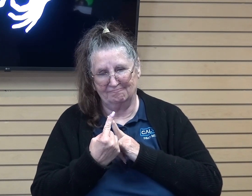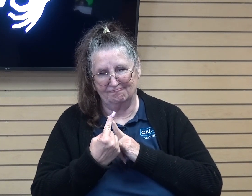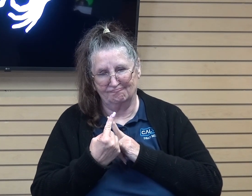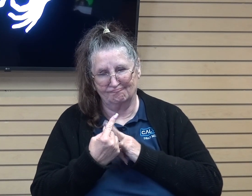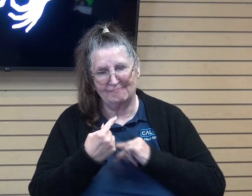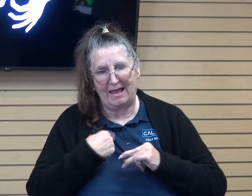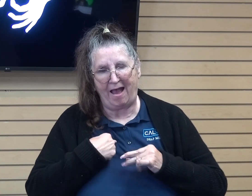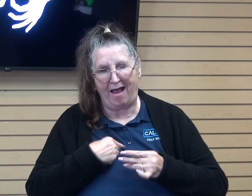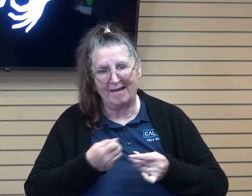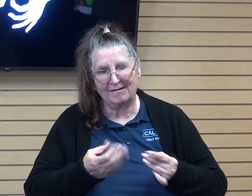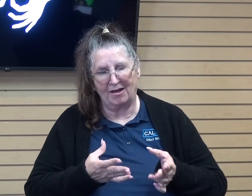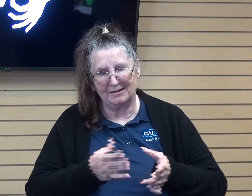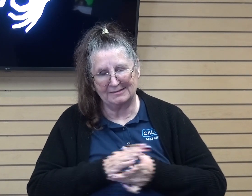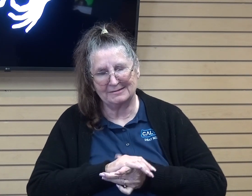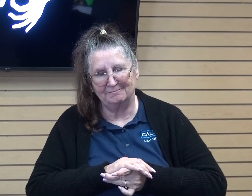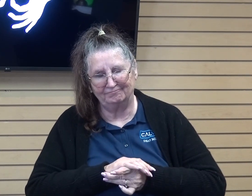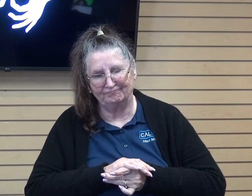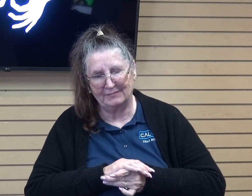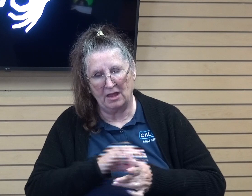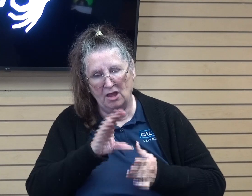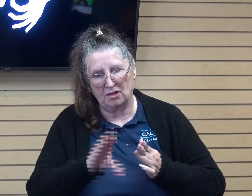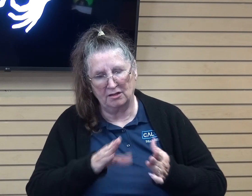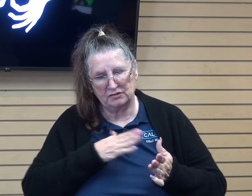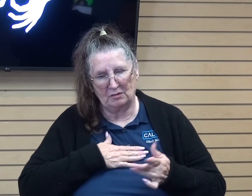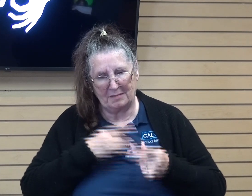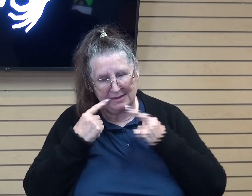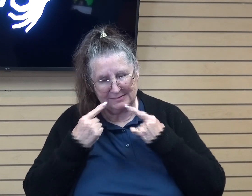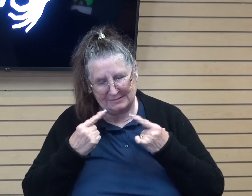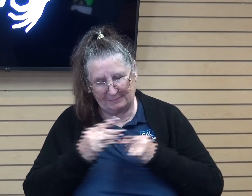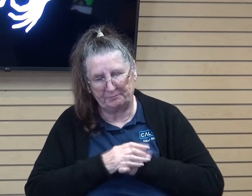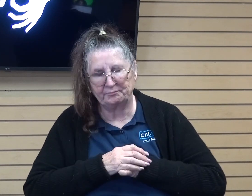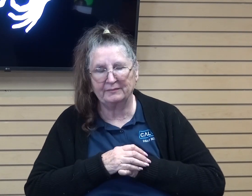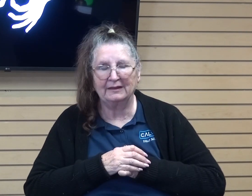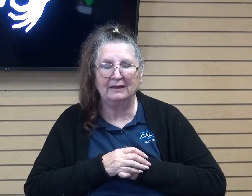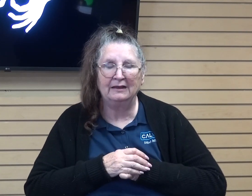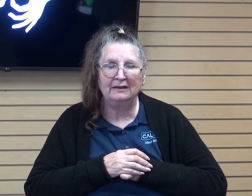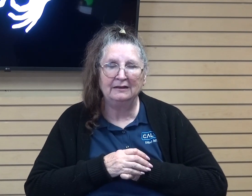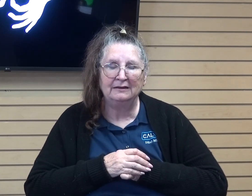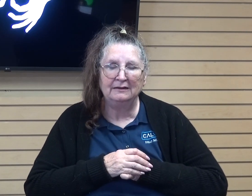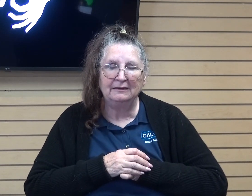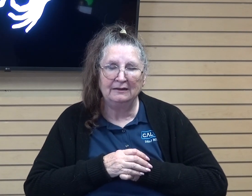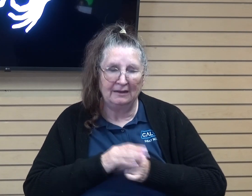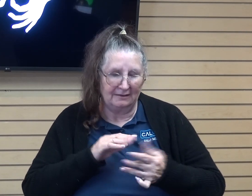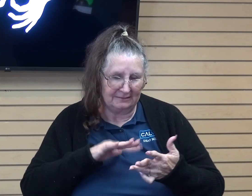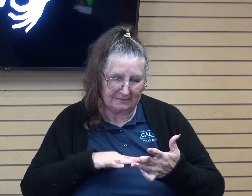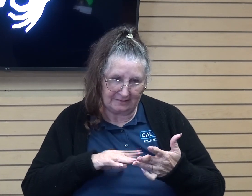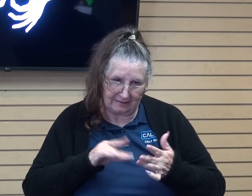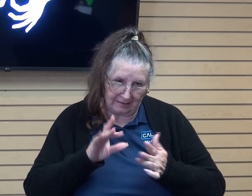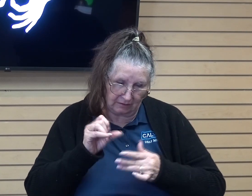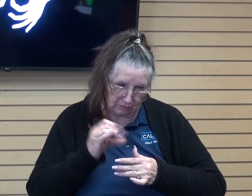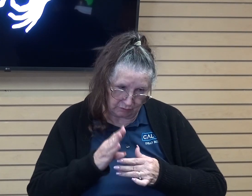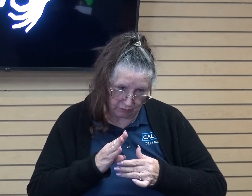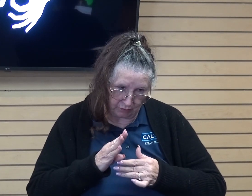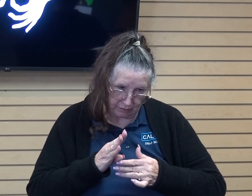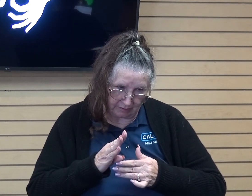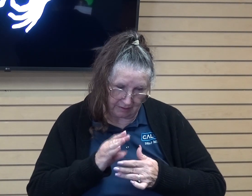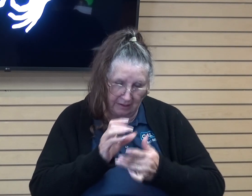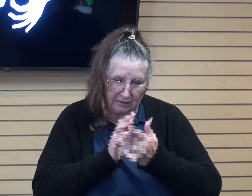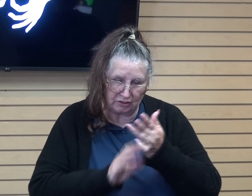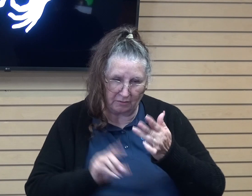-induced and a consequence or whatnot. But so as I was going through Job, so verses, or chapter one and then